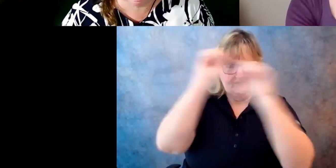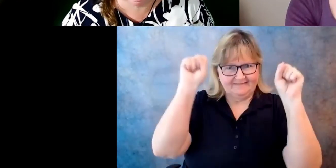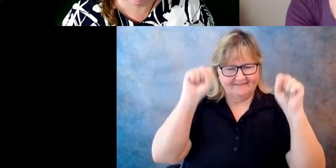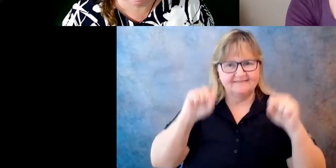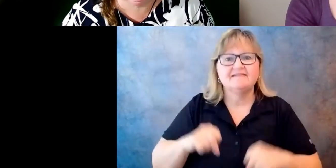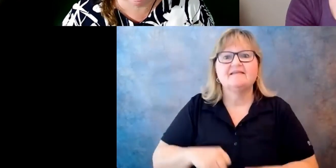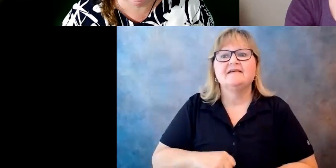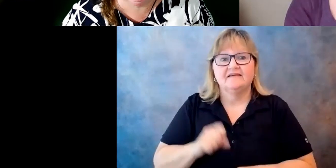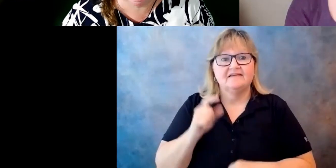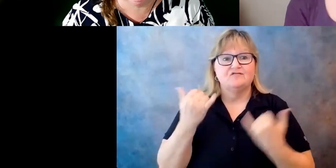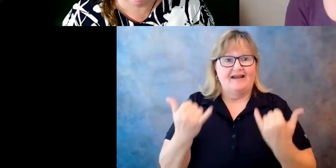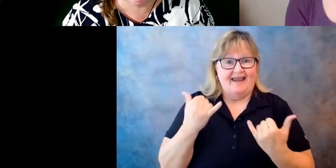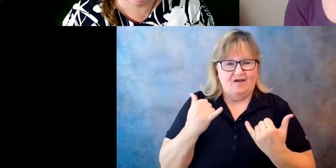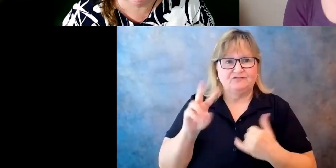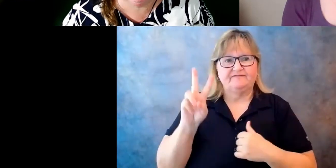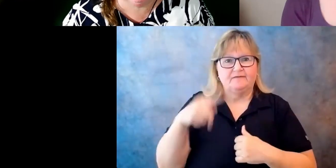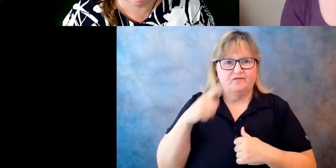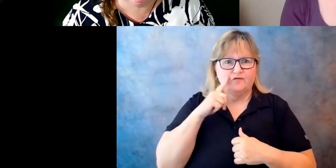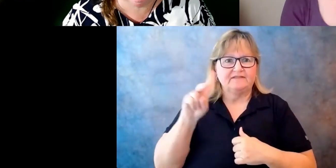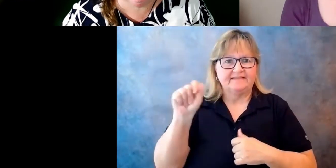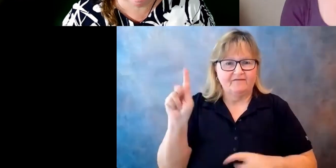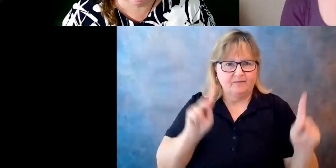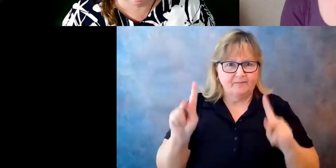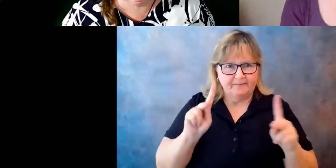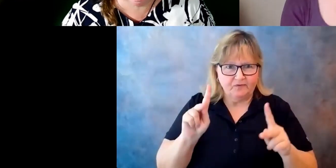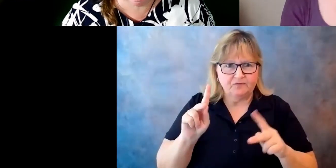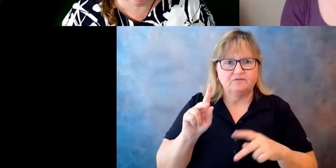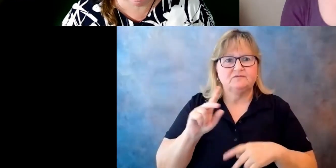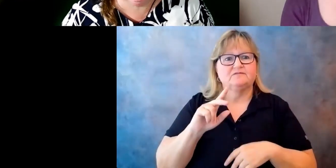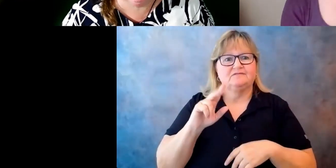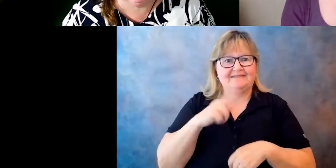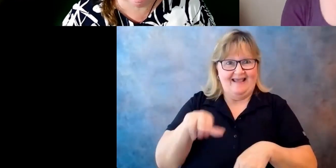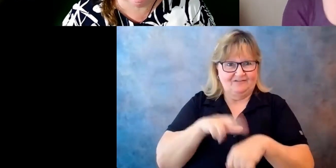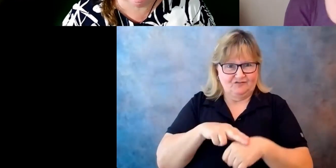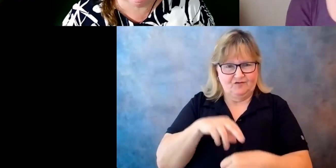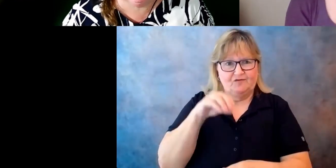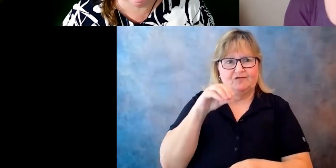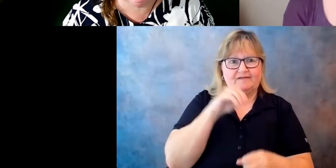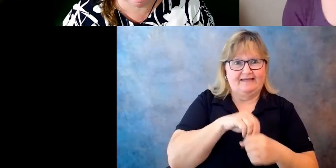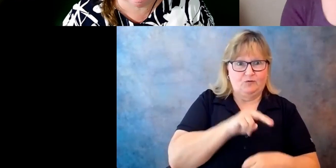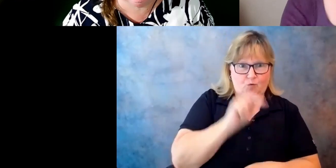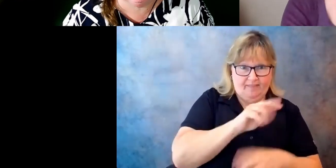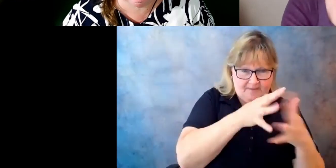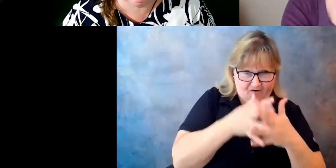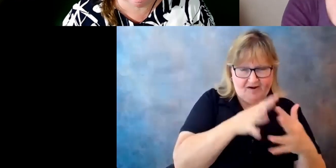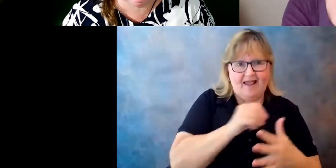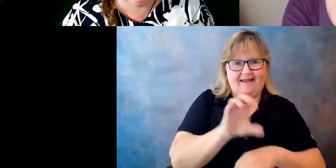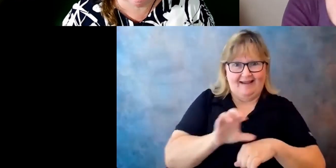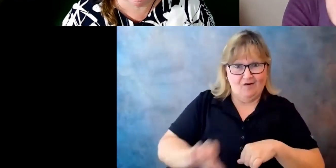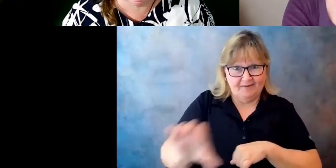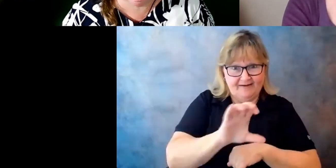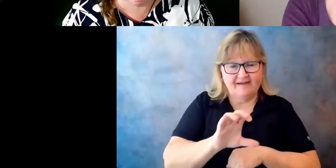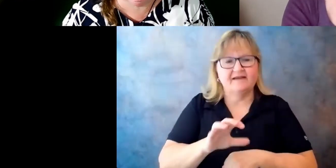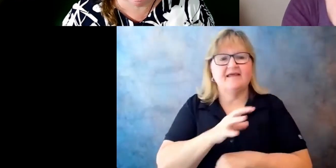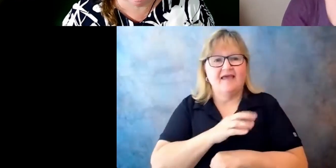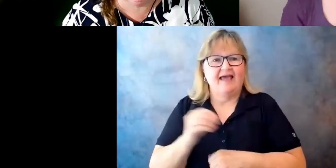of Disabled People's International North America and the Caribbean, and also serves on the Board of Directors for Wheelchairs